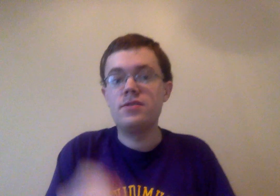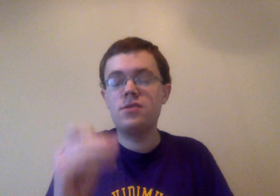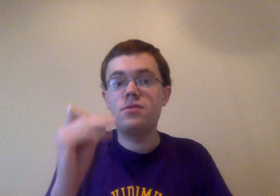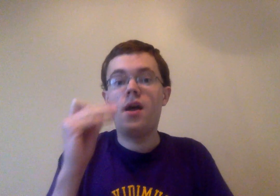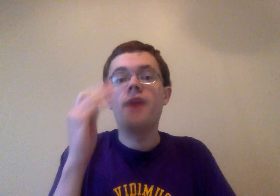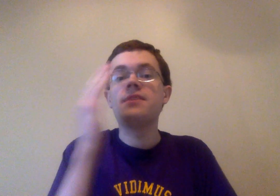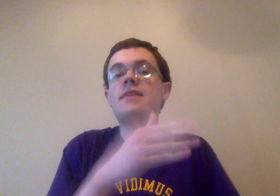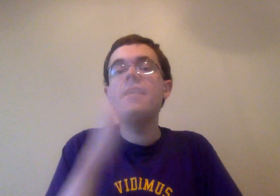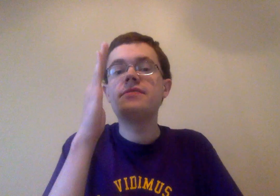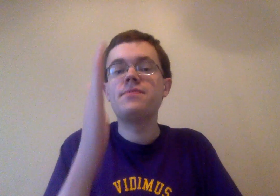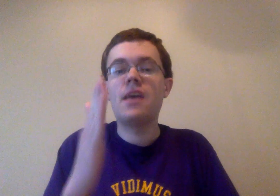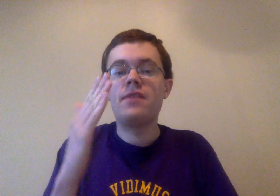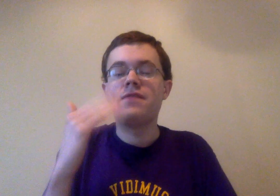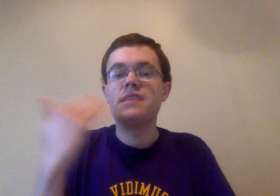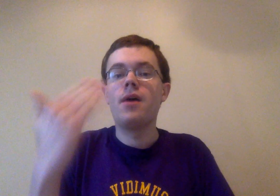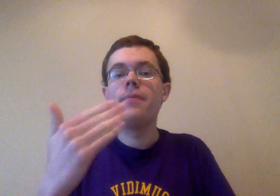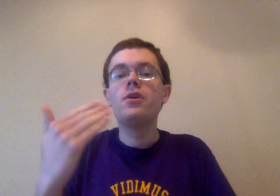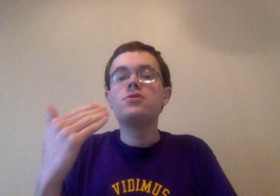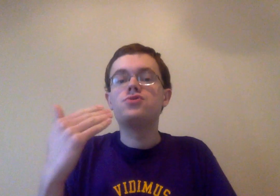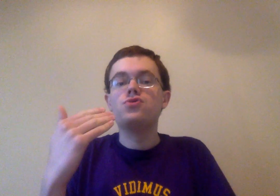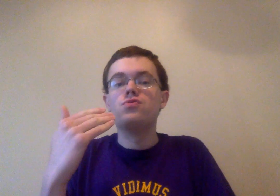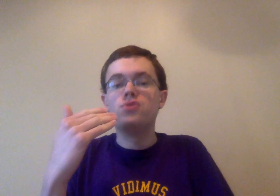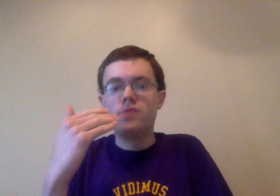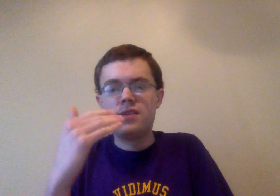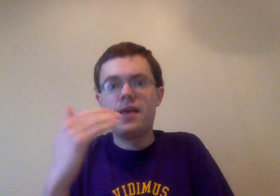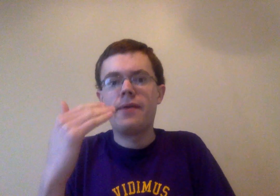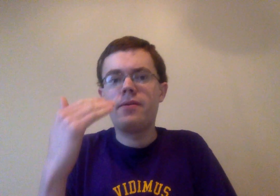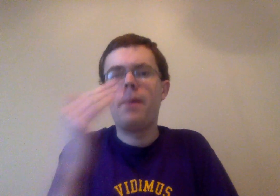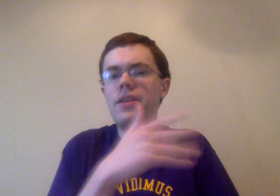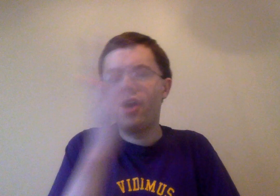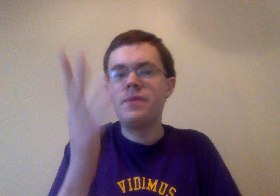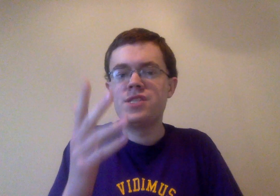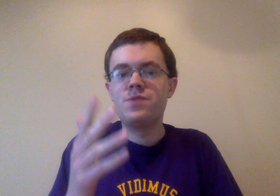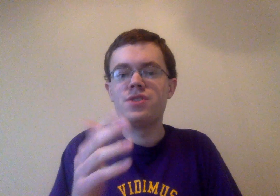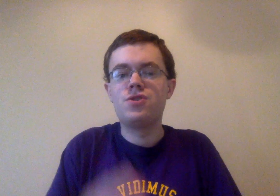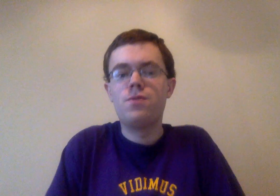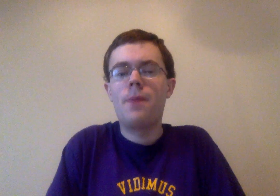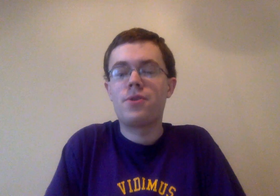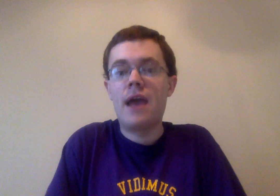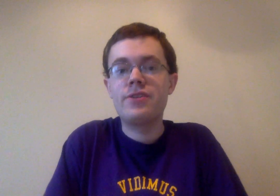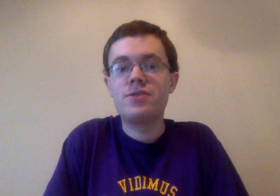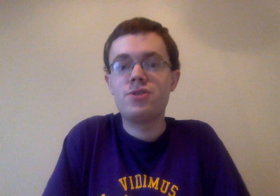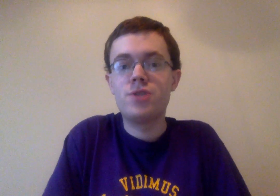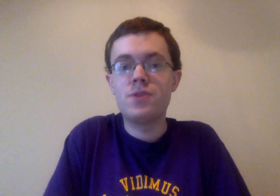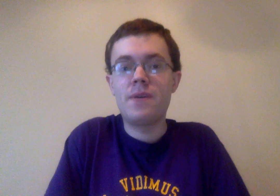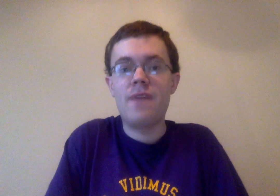as Team 10 and Team 7 have to team up to do this bodyguard mission with these two popular actors that Cho-Cho's a big fan